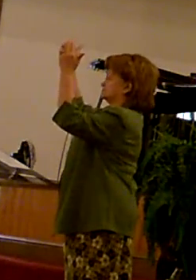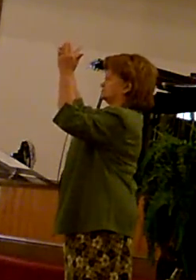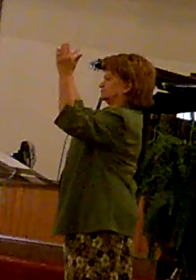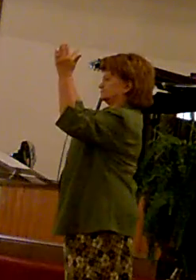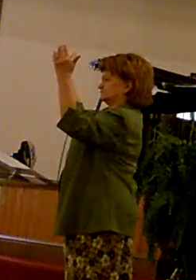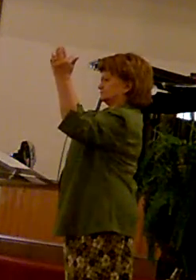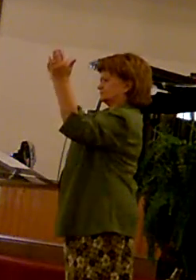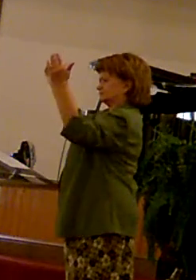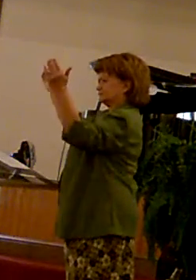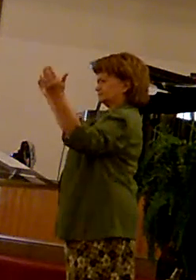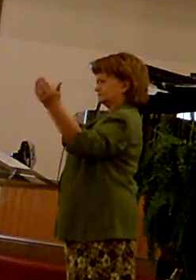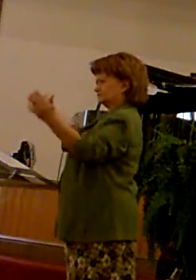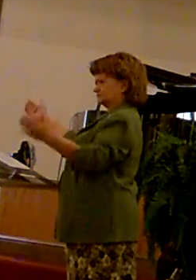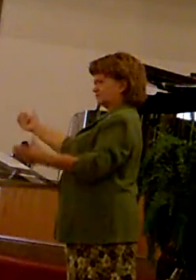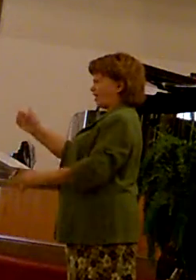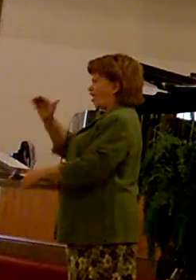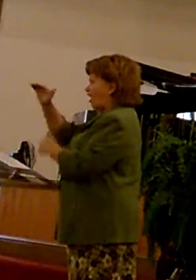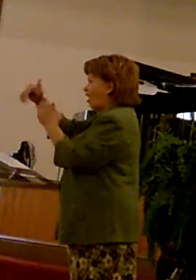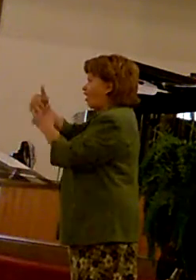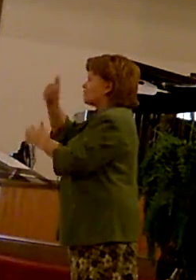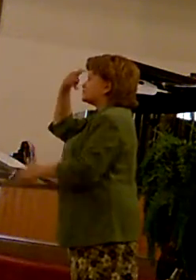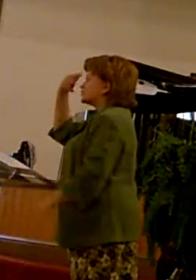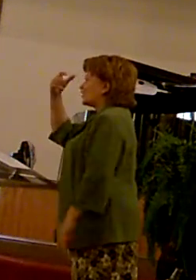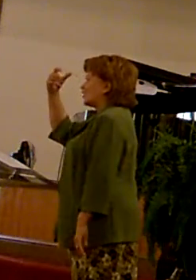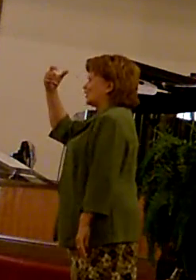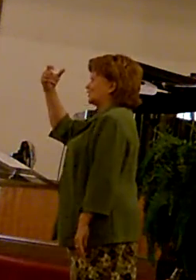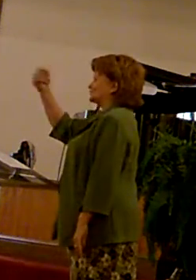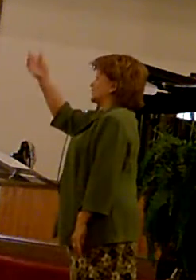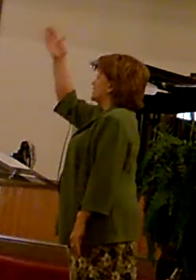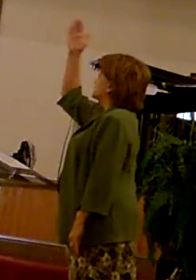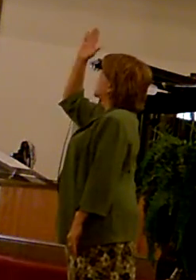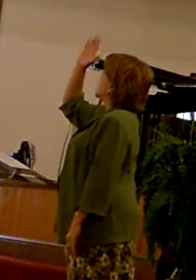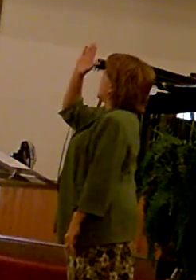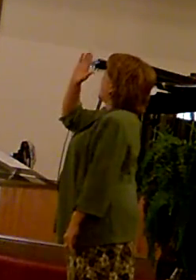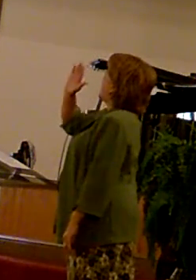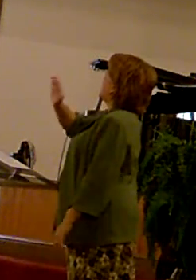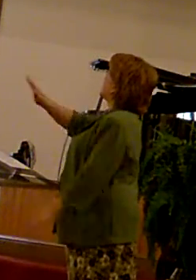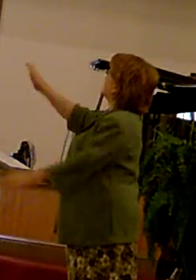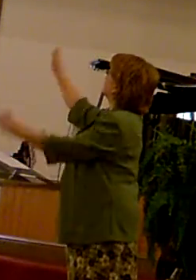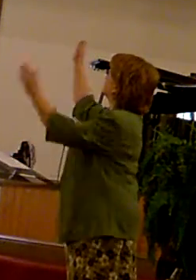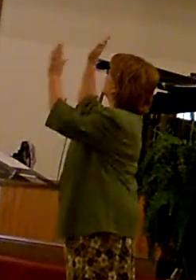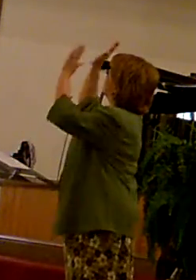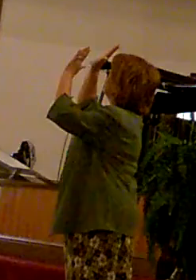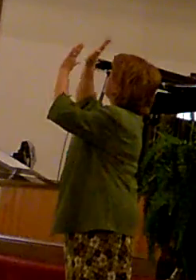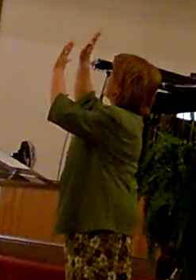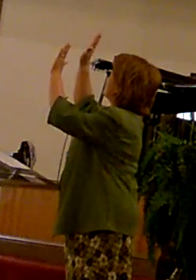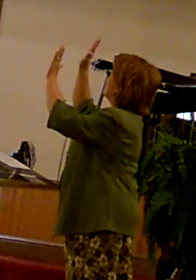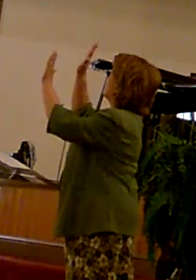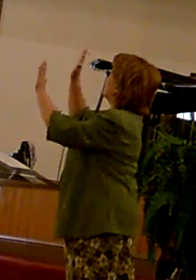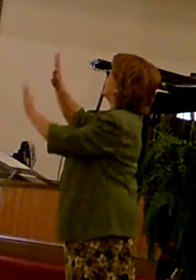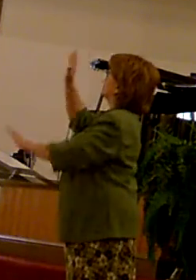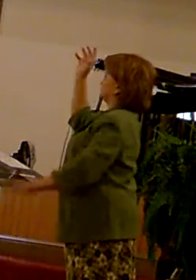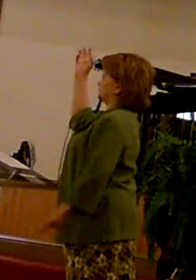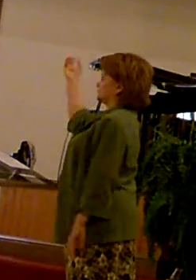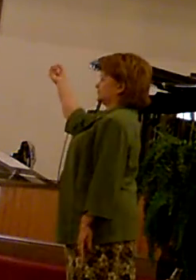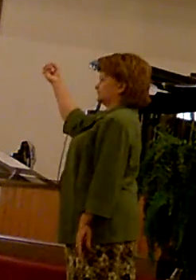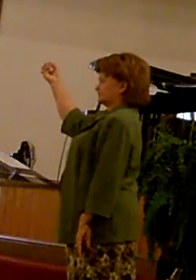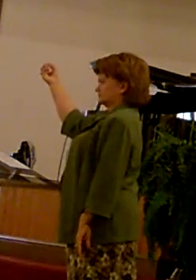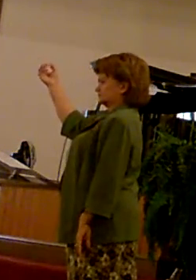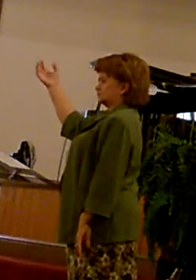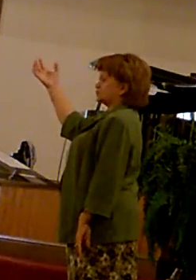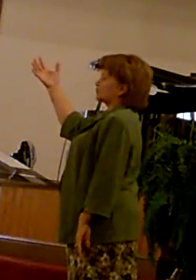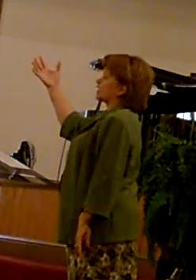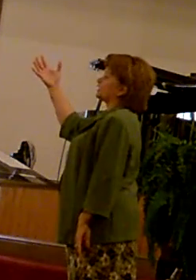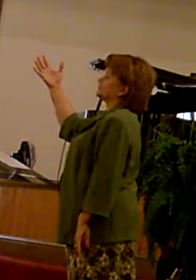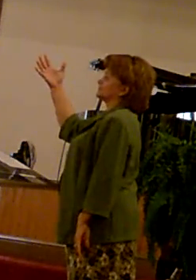And it's all because of God's amazing grace